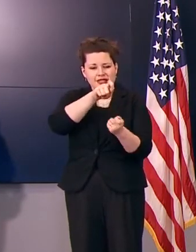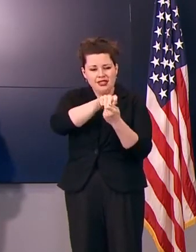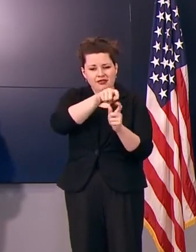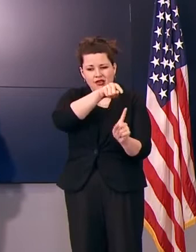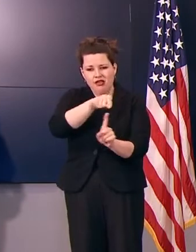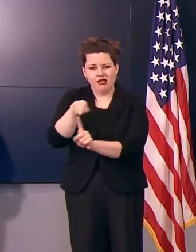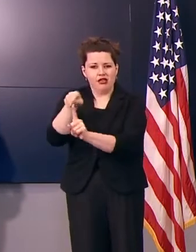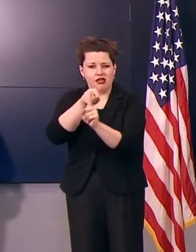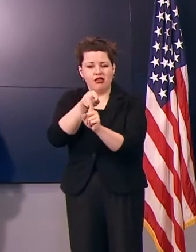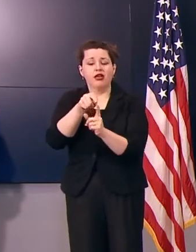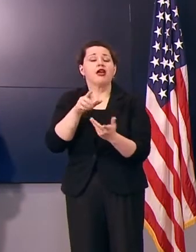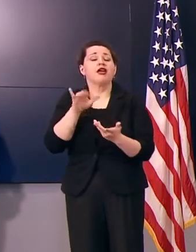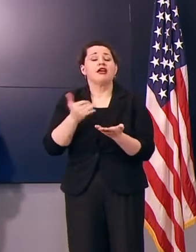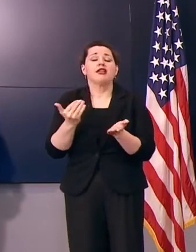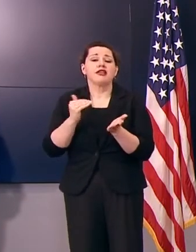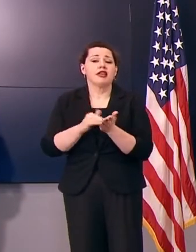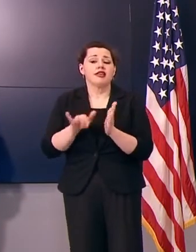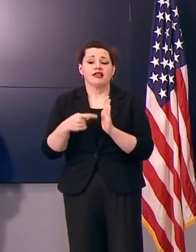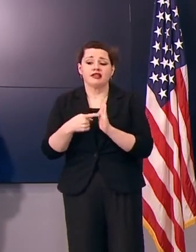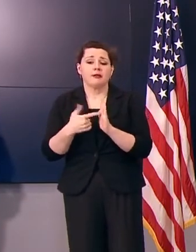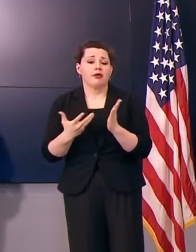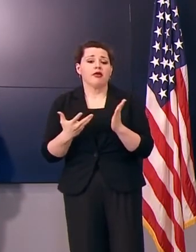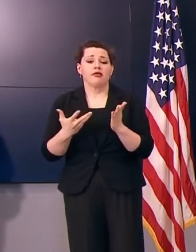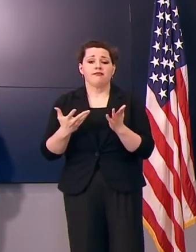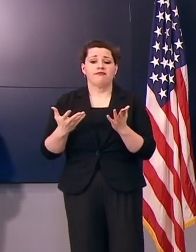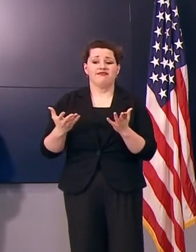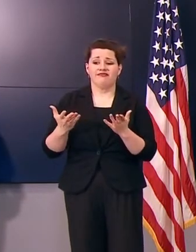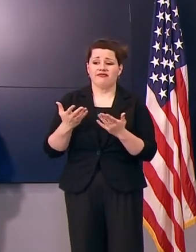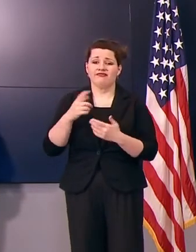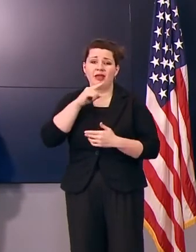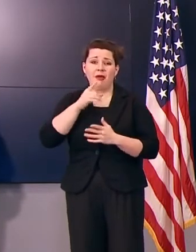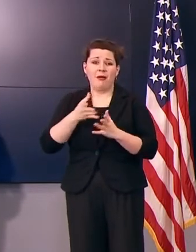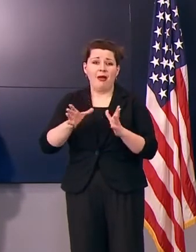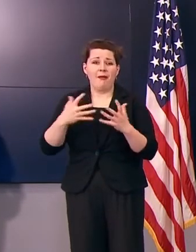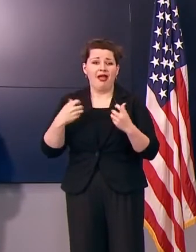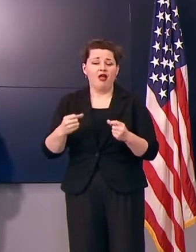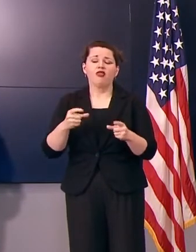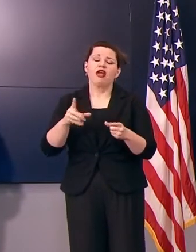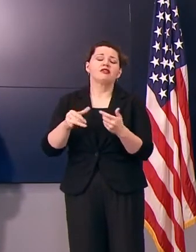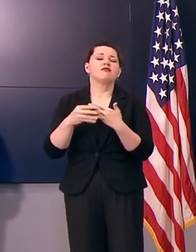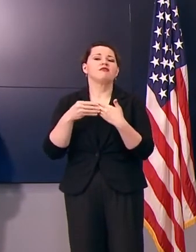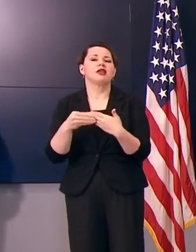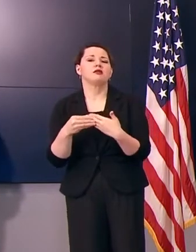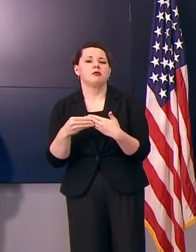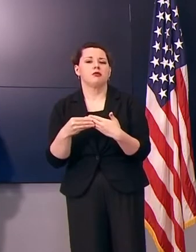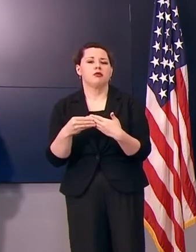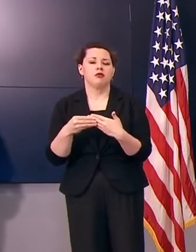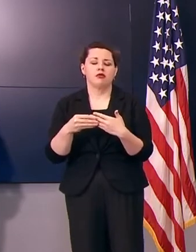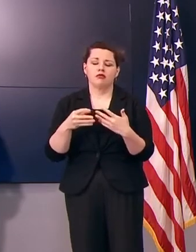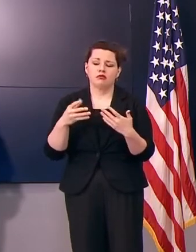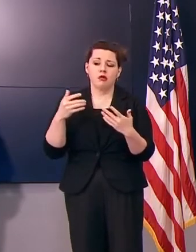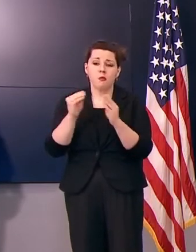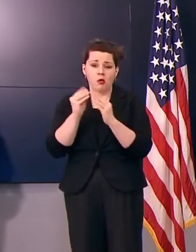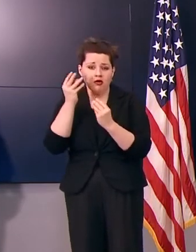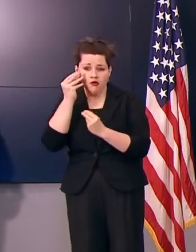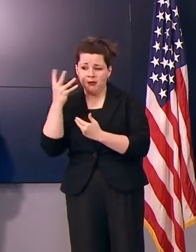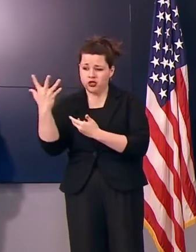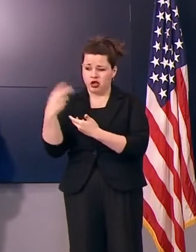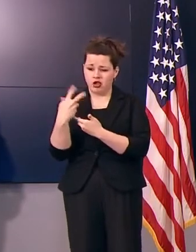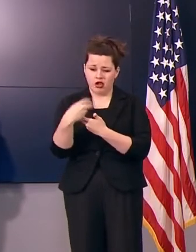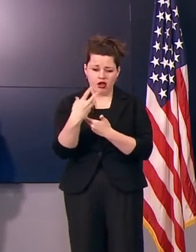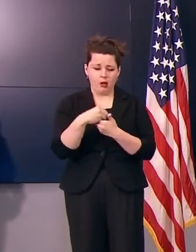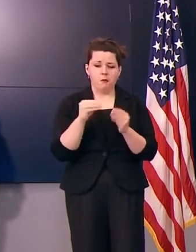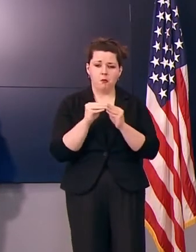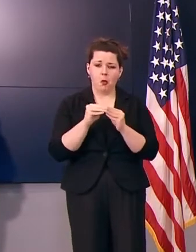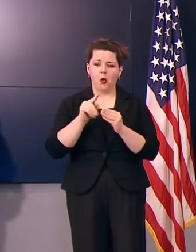And it's, again, an example of a place where I think public health in general remains flexible as we get more information and more of these tools